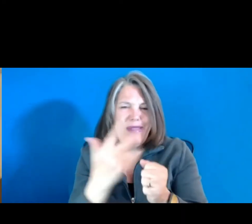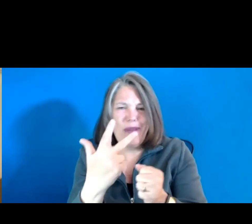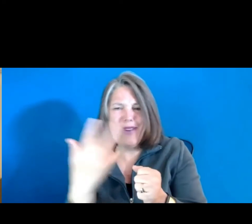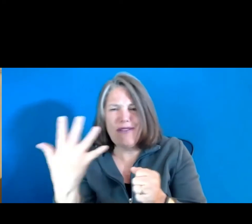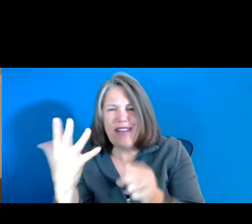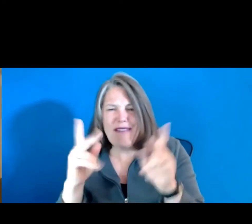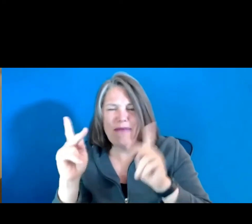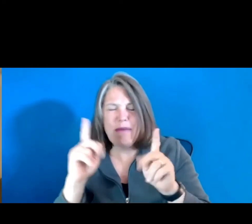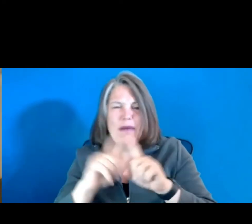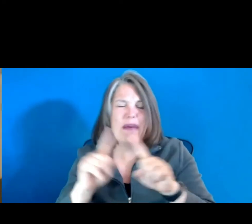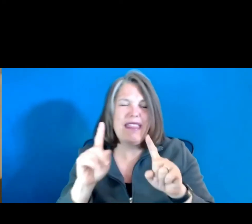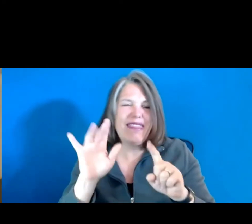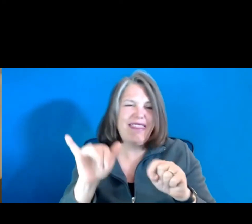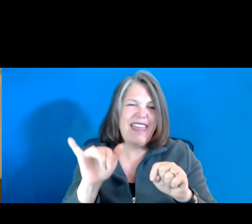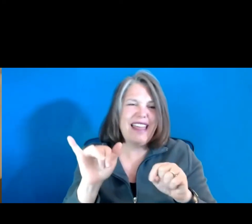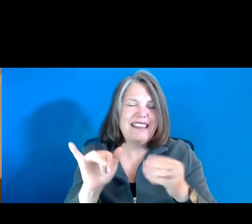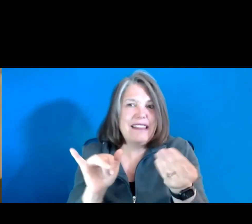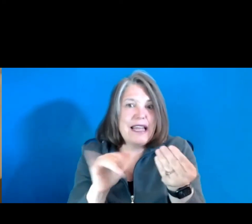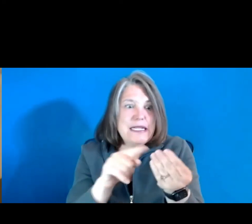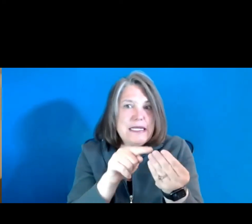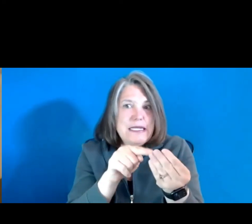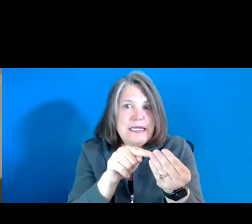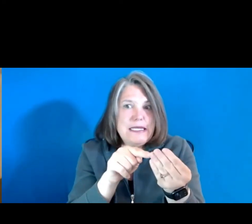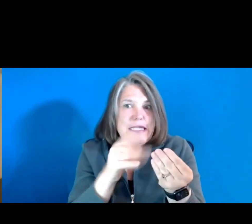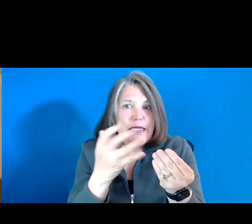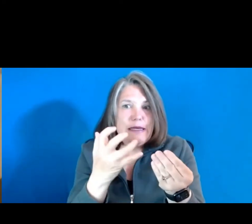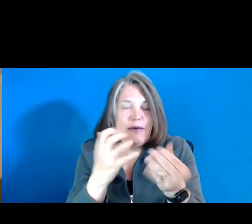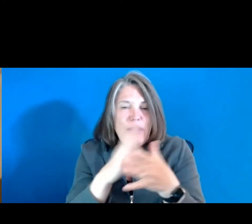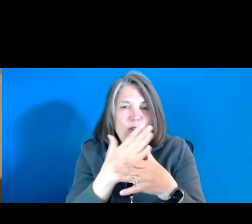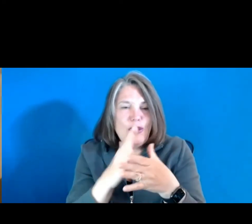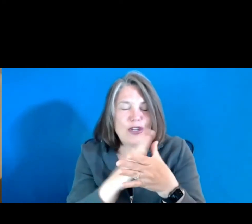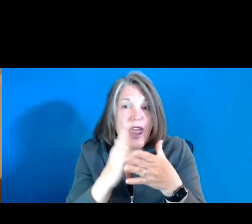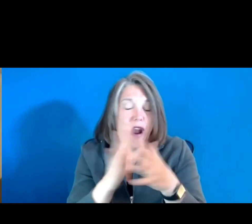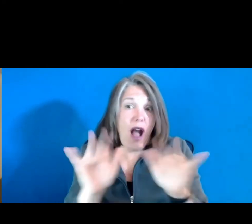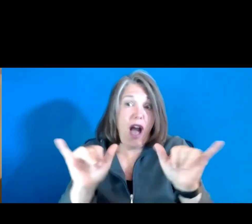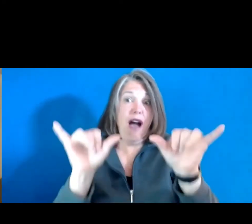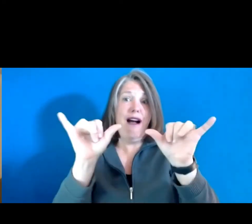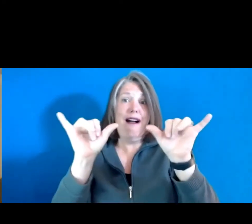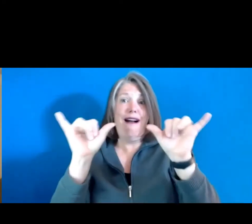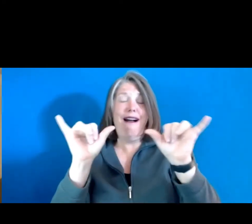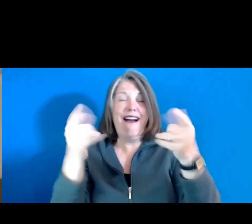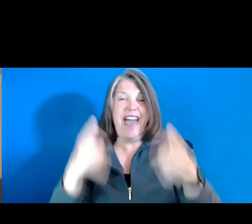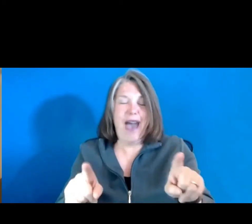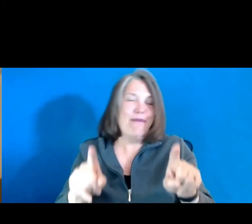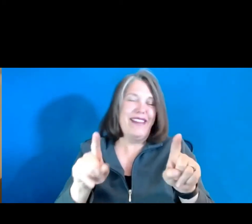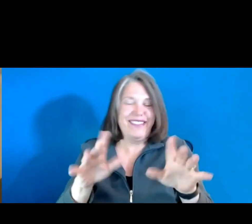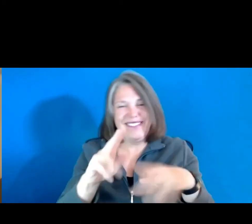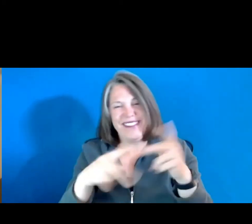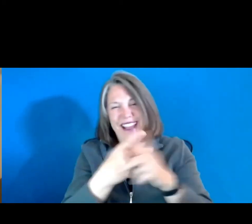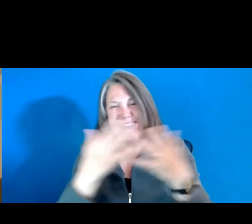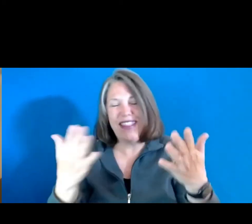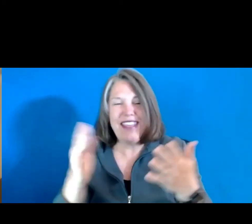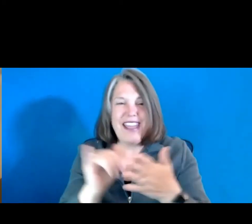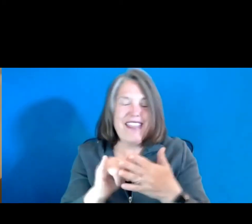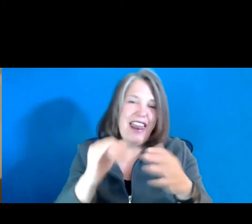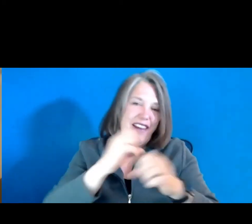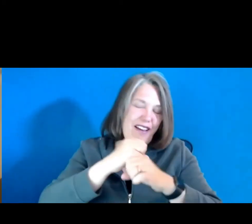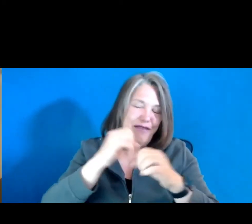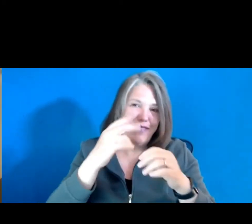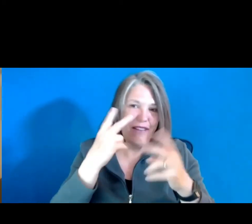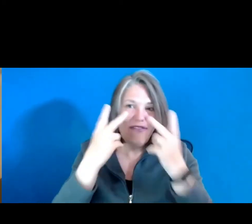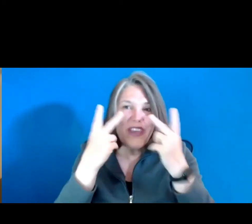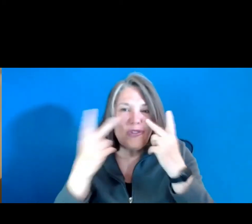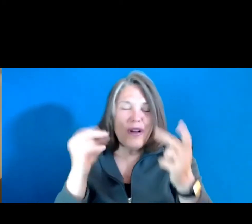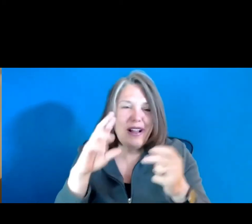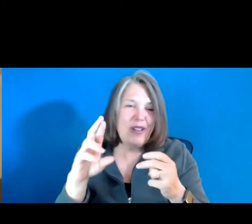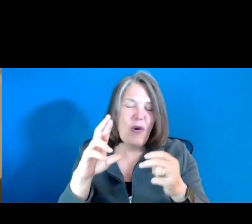But that's the moment when you want to share an epiphany kind of thing that will, you know, a visual, or,